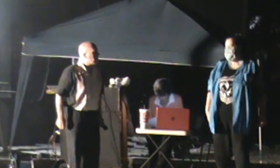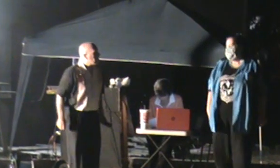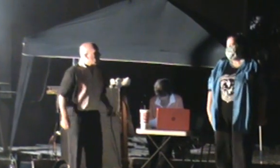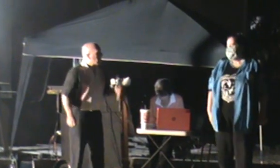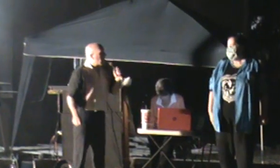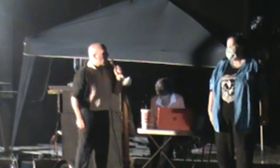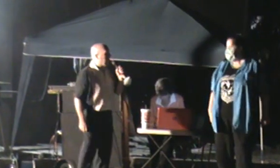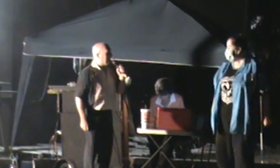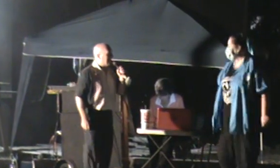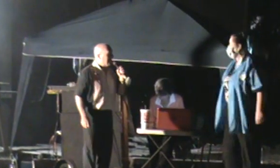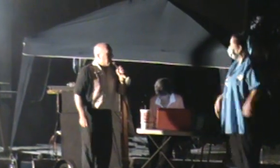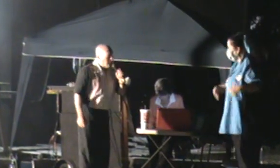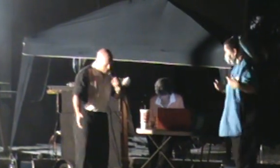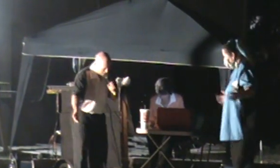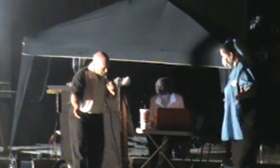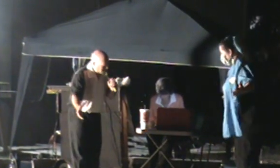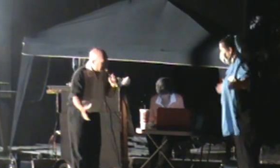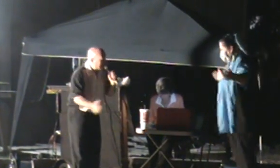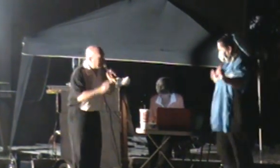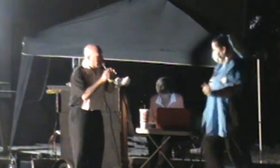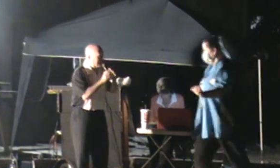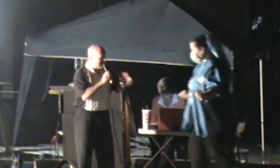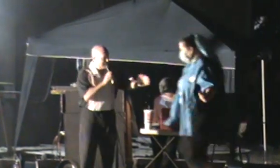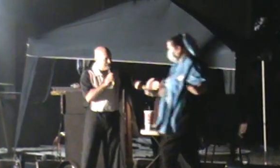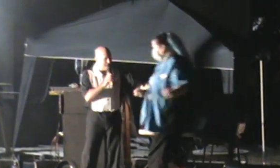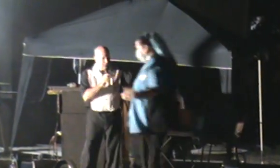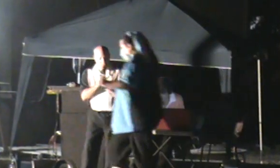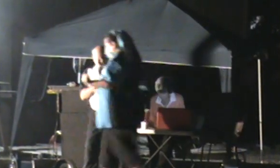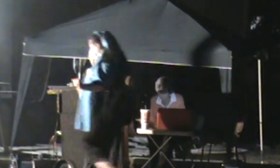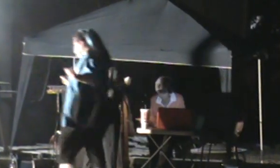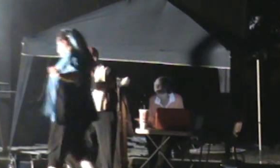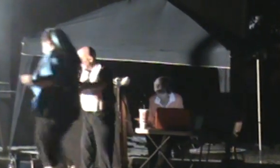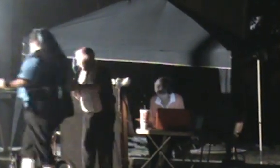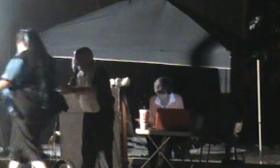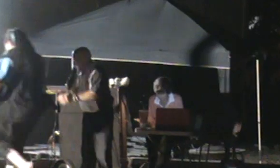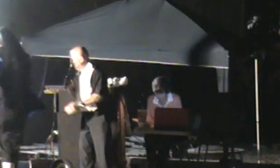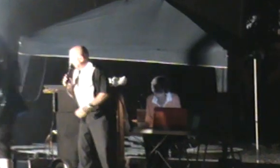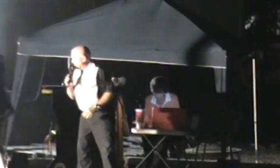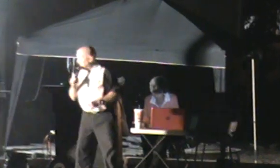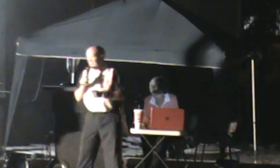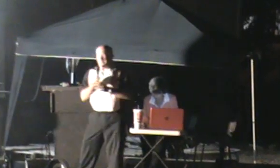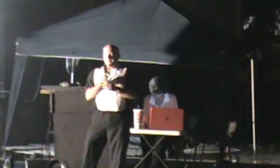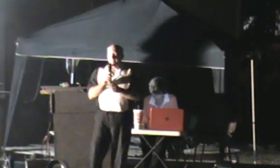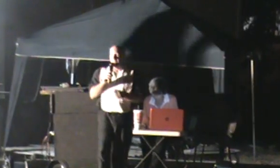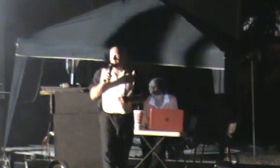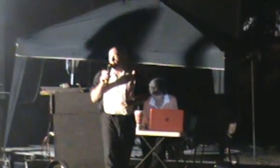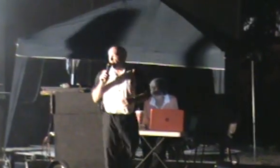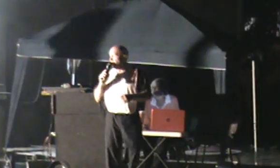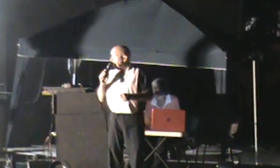All right. Thank you, Kathy. Fantastic. Thank you. Thank you. So this next